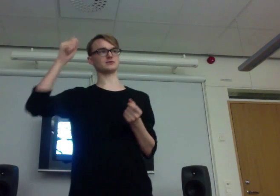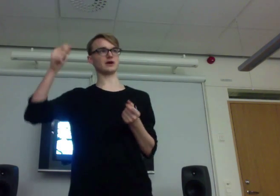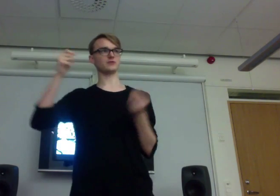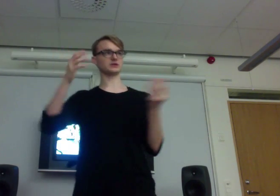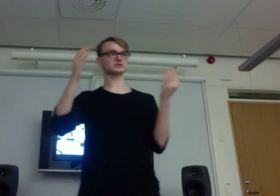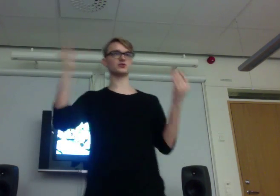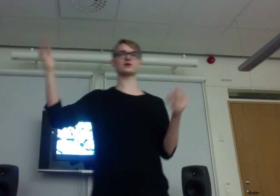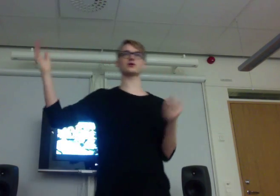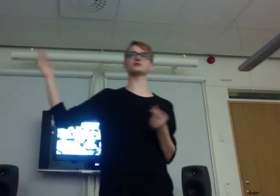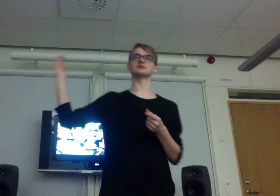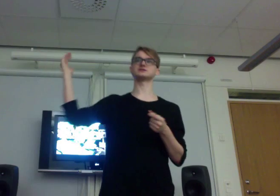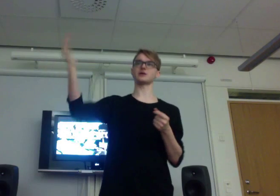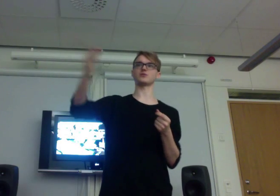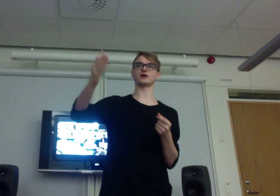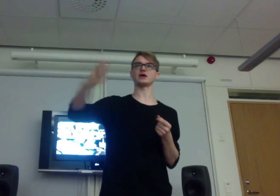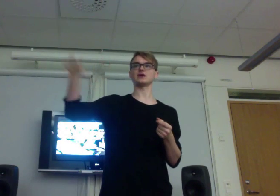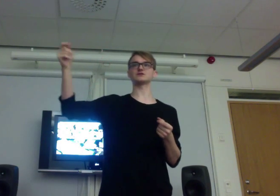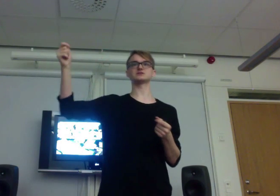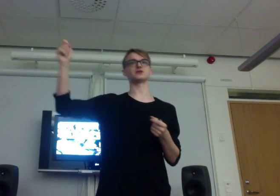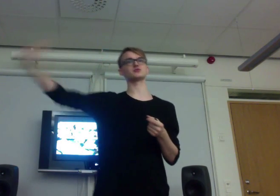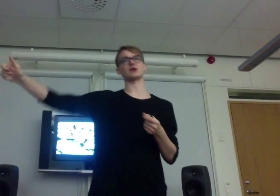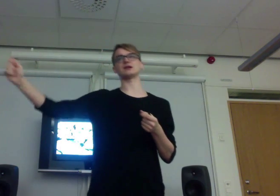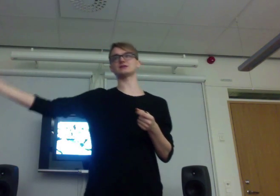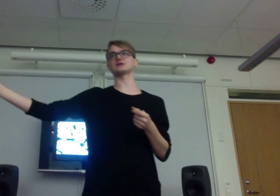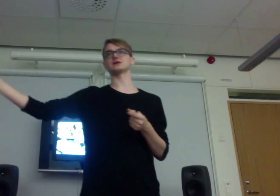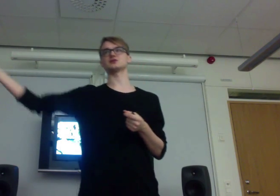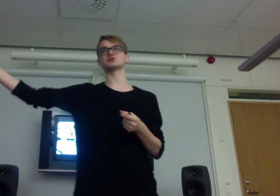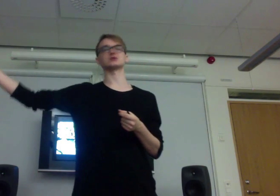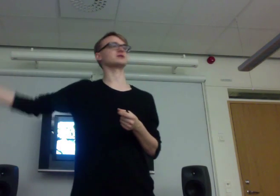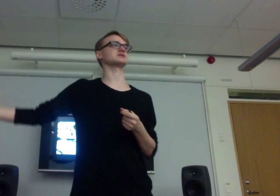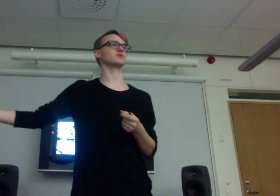try when it's QR codes in the subway. If it's not well lit, it usually doesn't work.